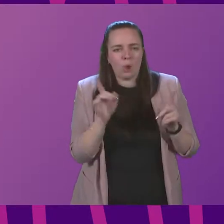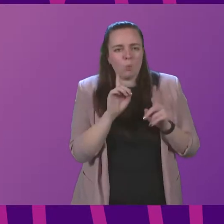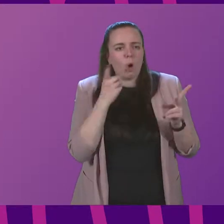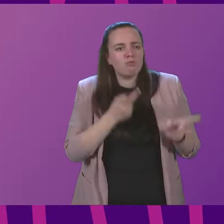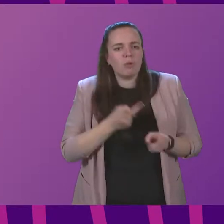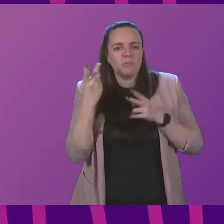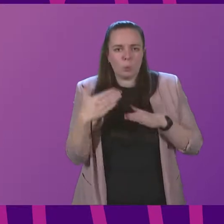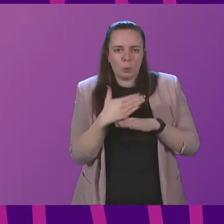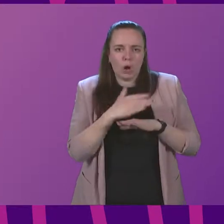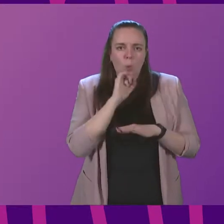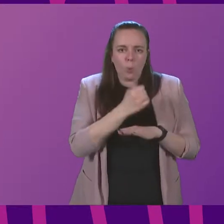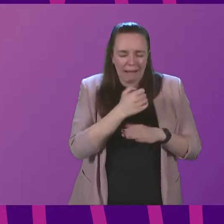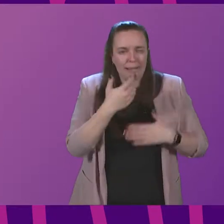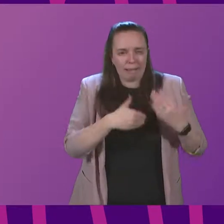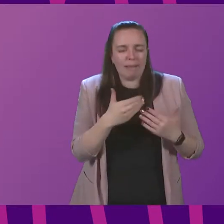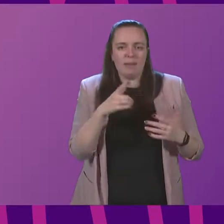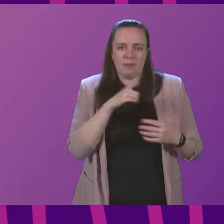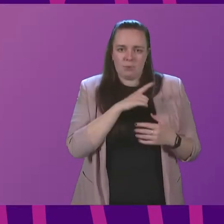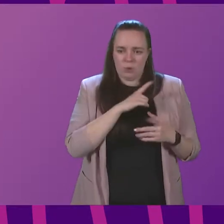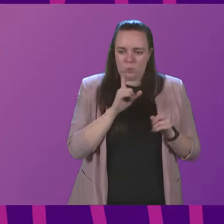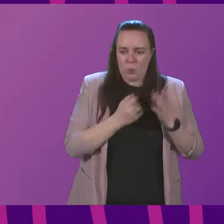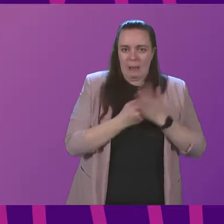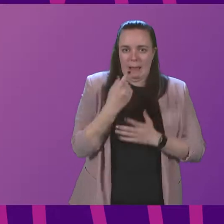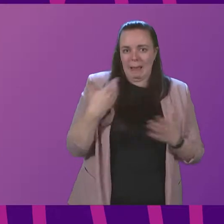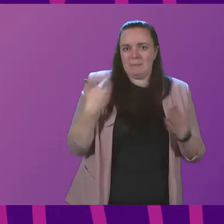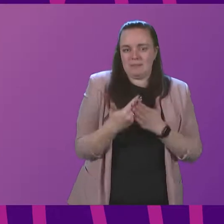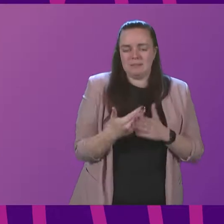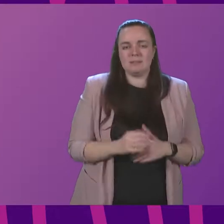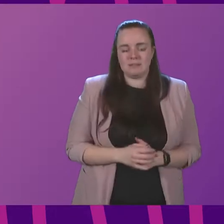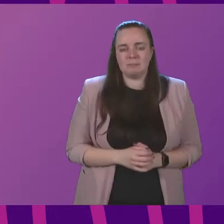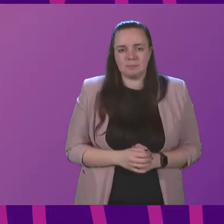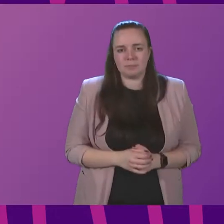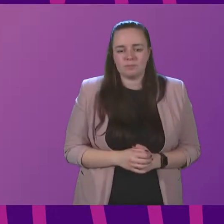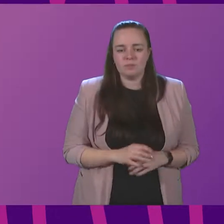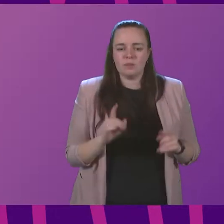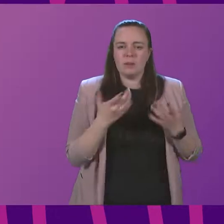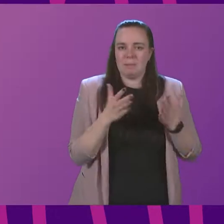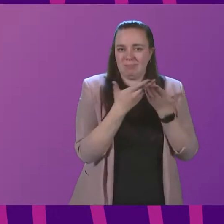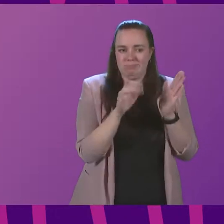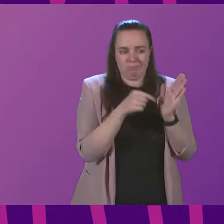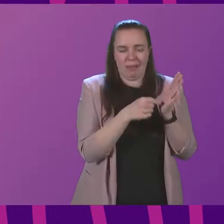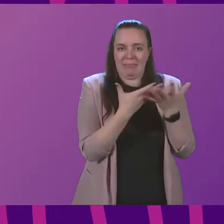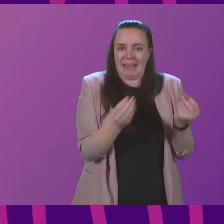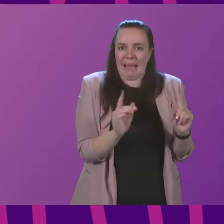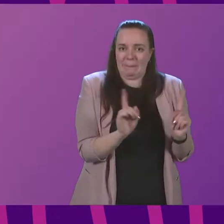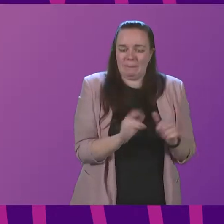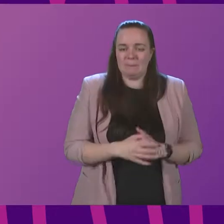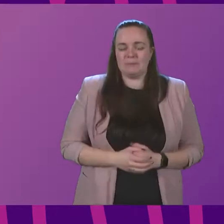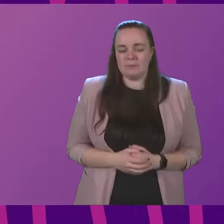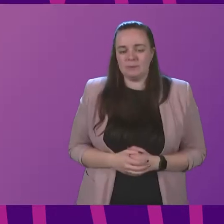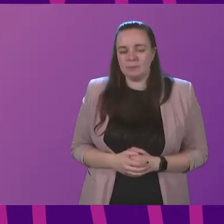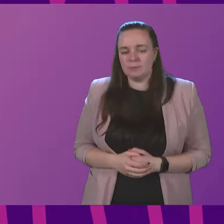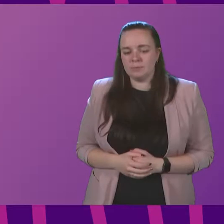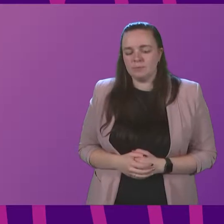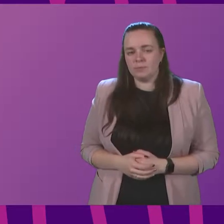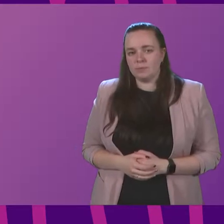work is going to be undertaken as a result as what has happened to us this week that has exposed some of those gaps. Deputy First Minister. As